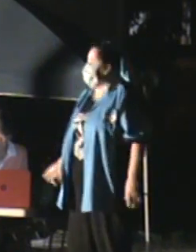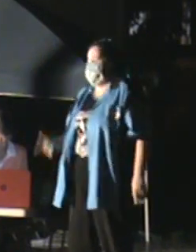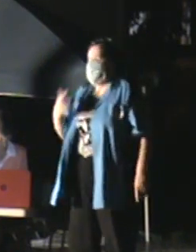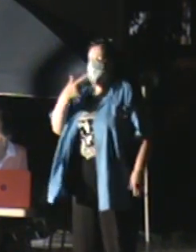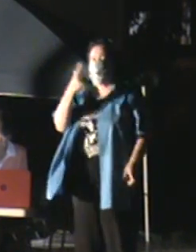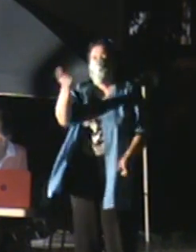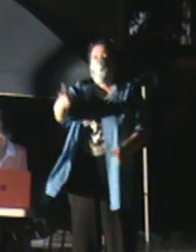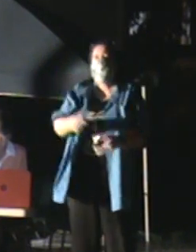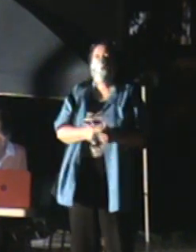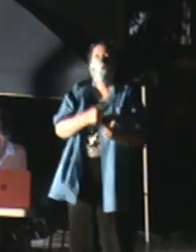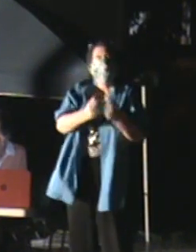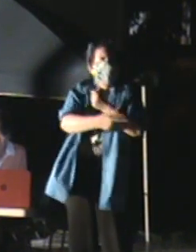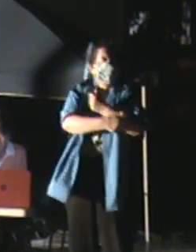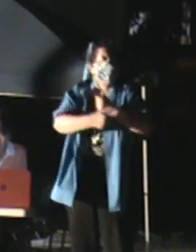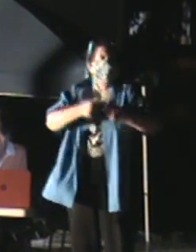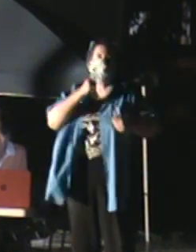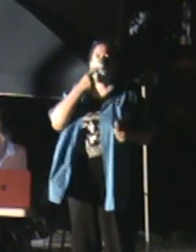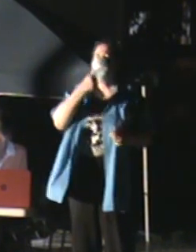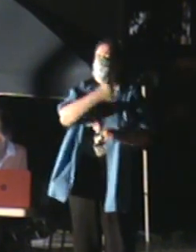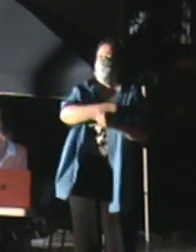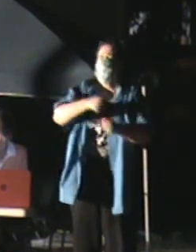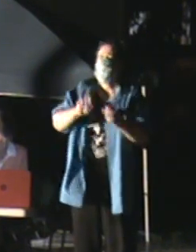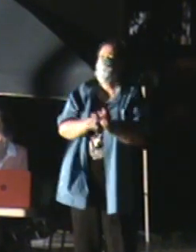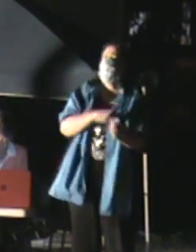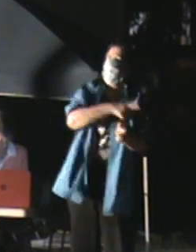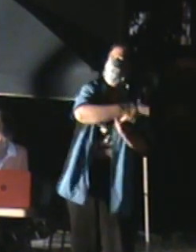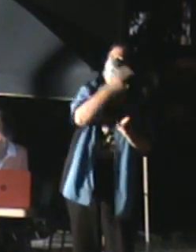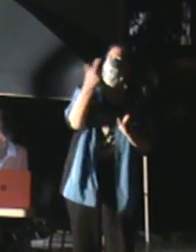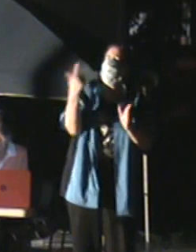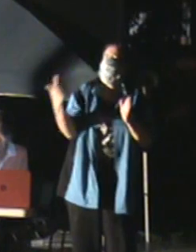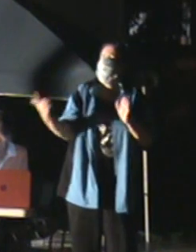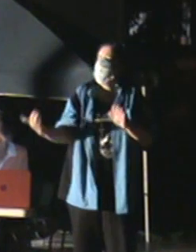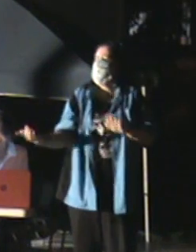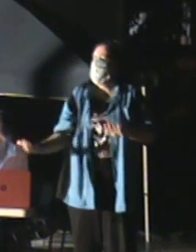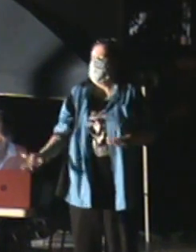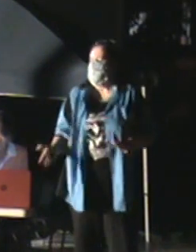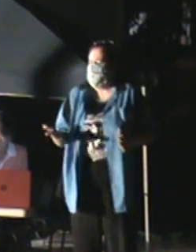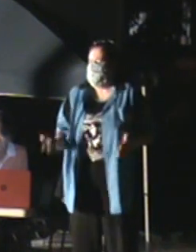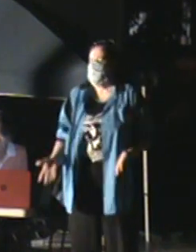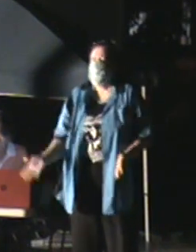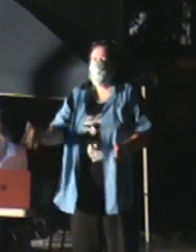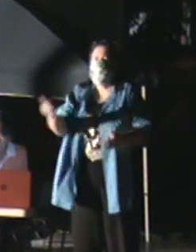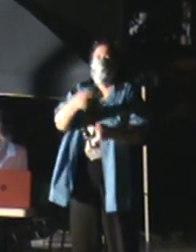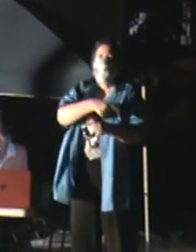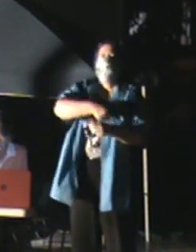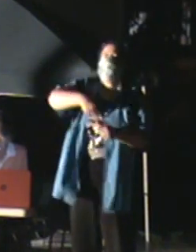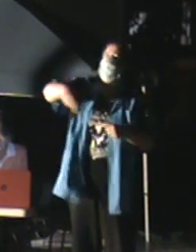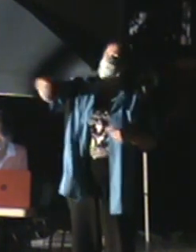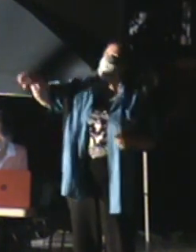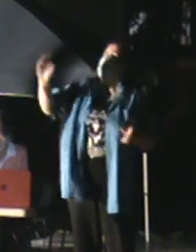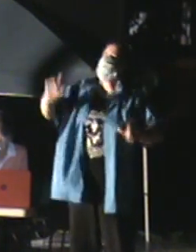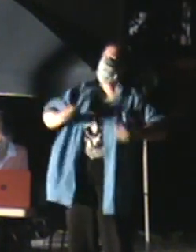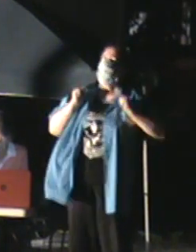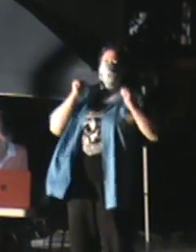Betrayed a man who swore he'd make you pay Oh, when you left, you took his pride